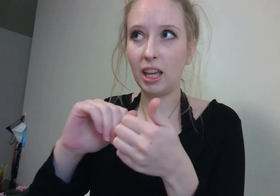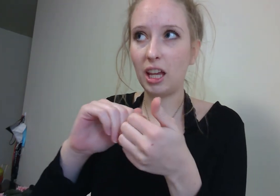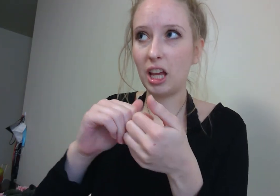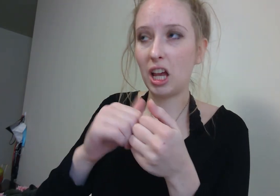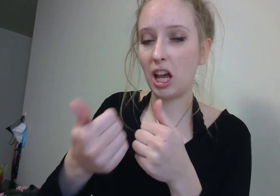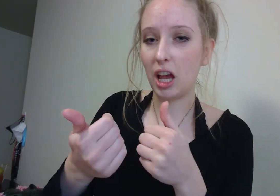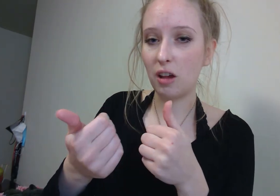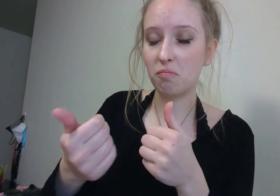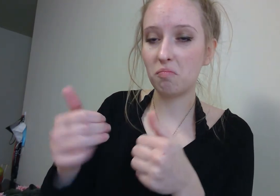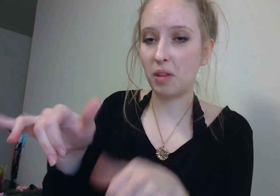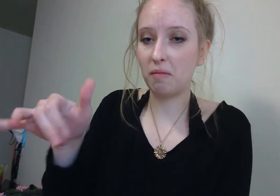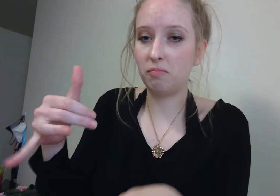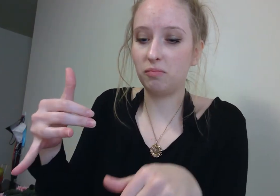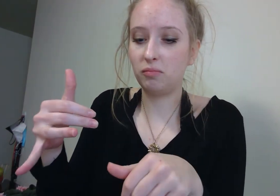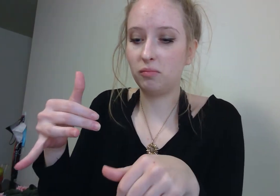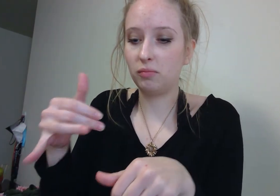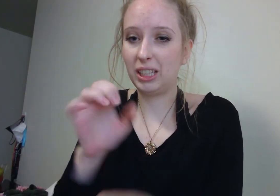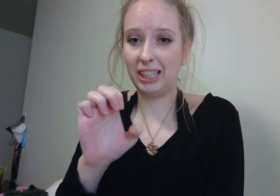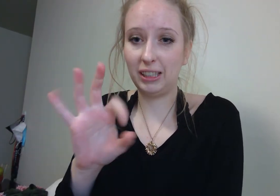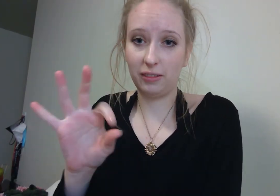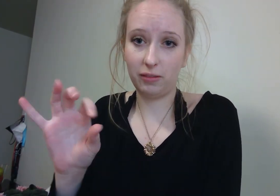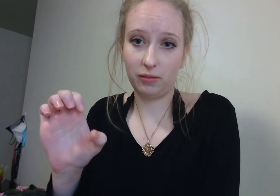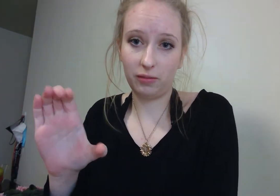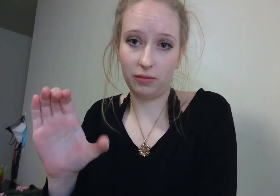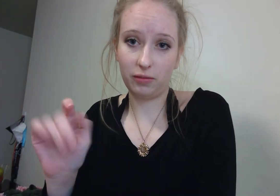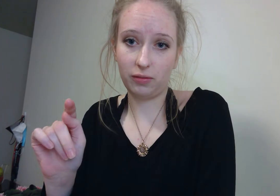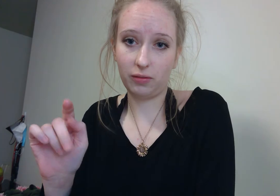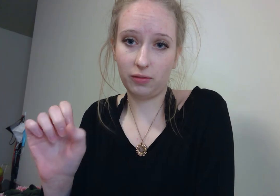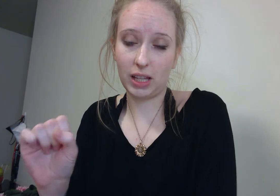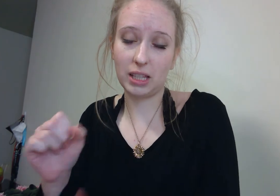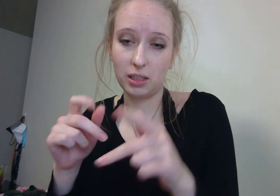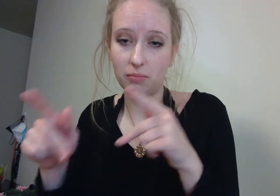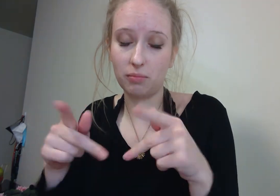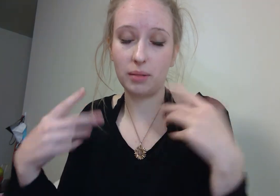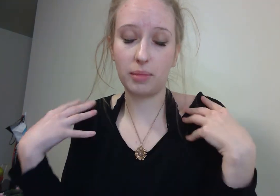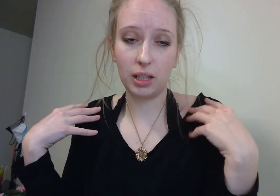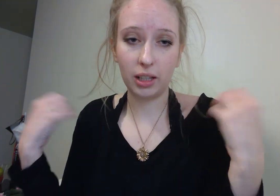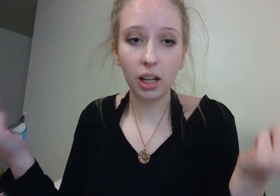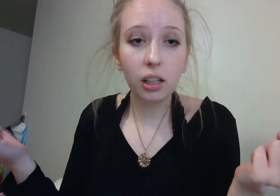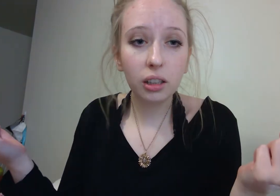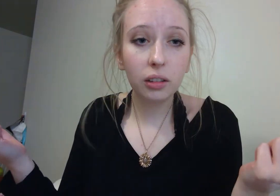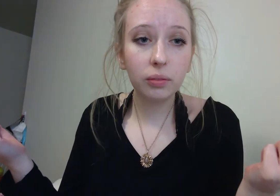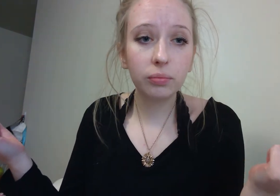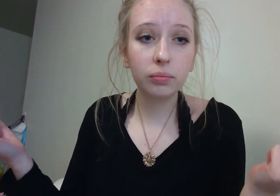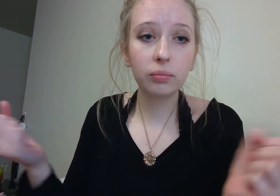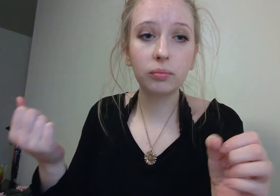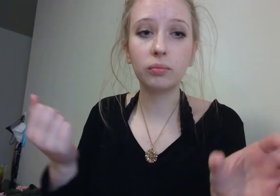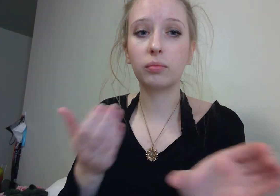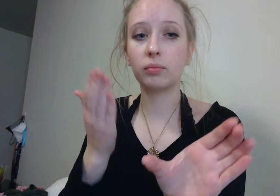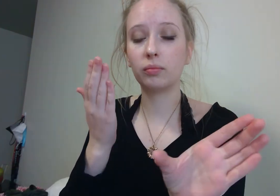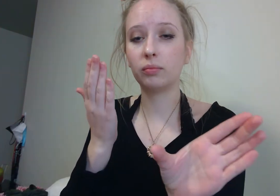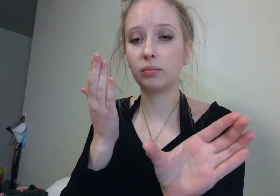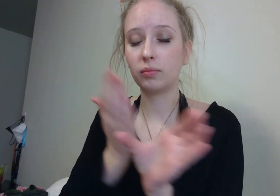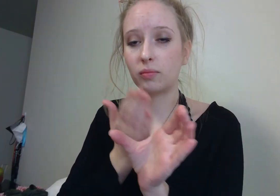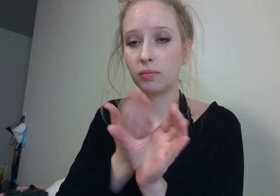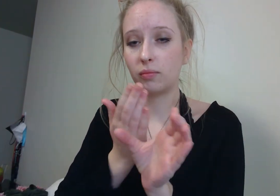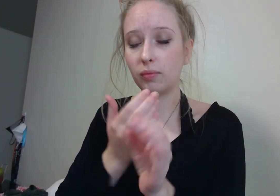Clinical health psychologists will also usually work with individuals to help change bad habits or overcome